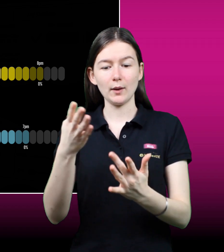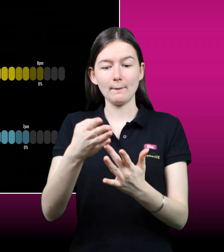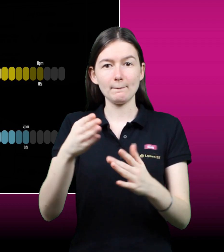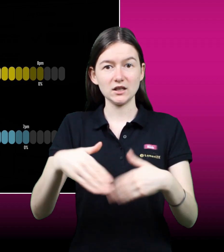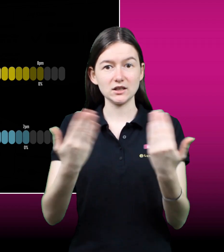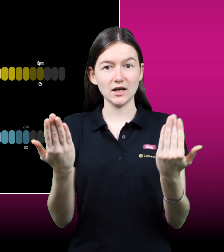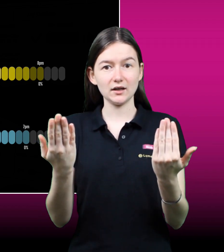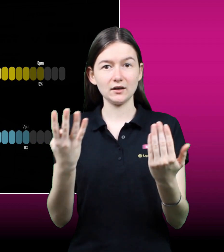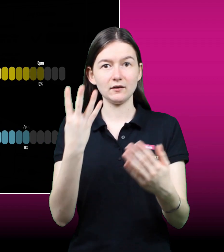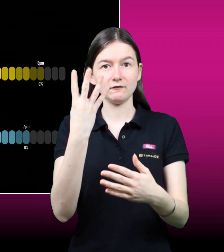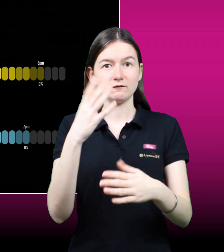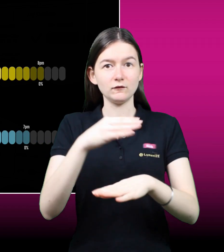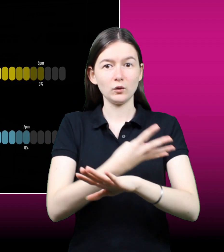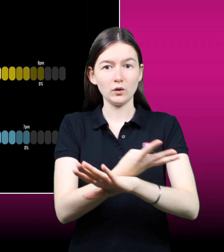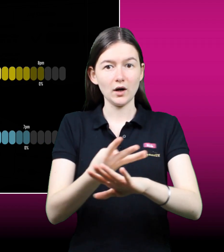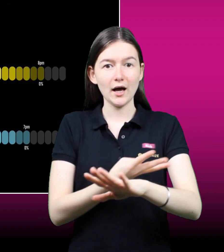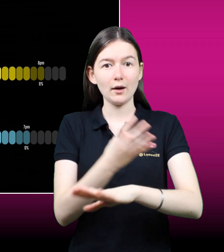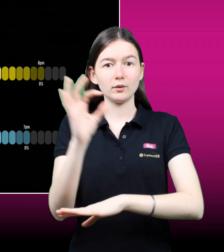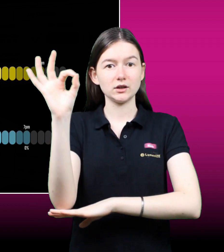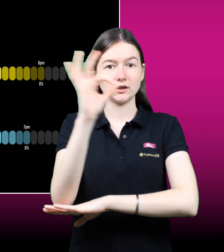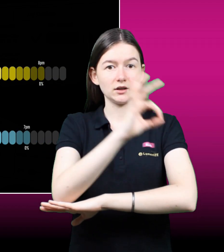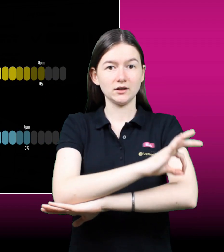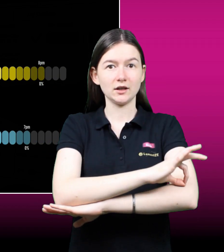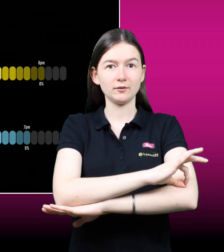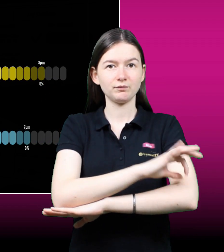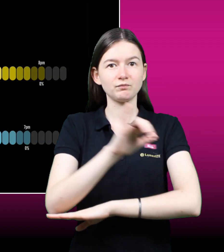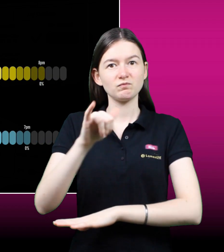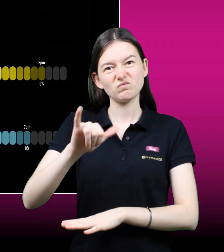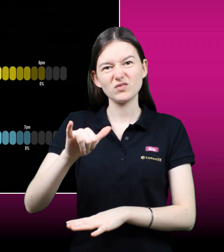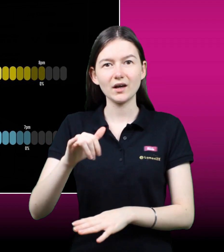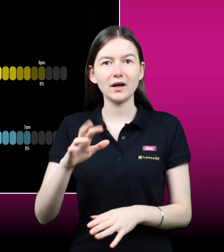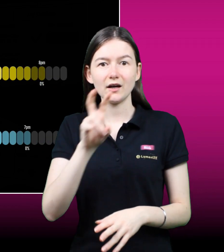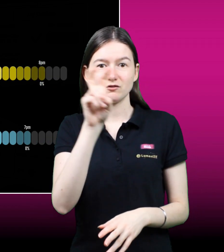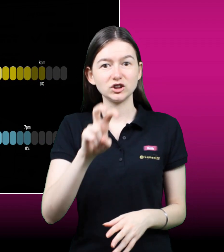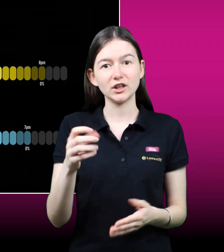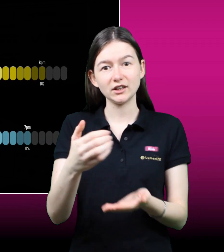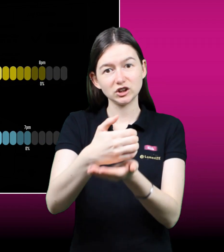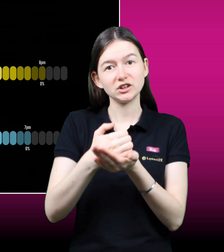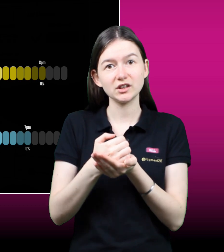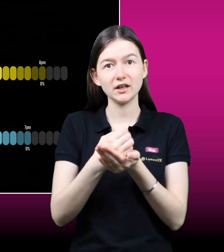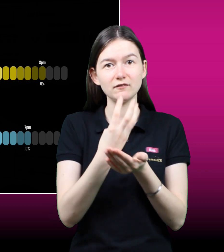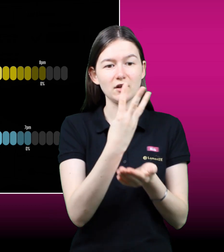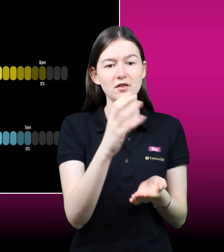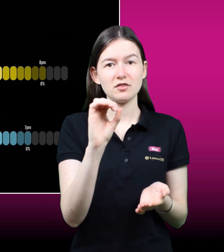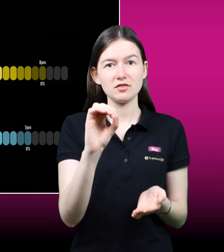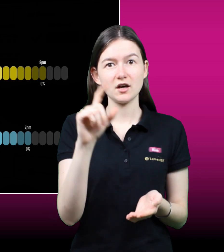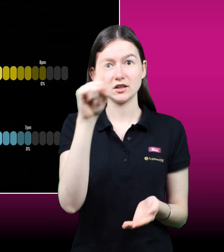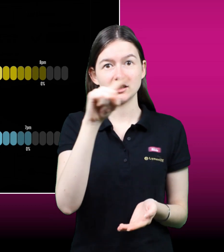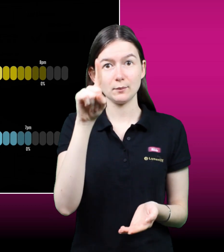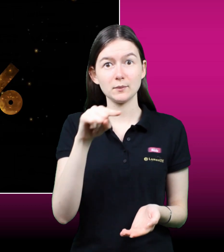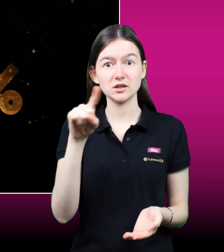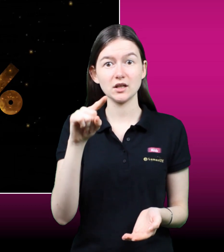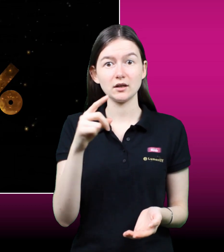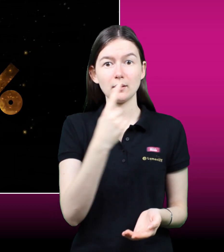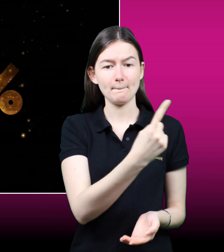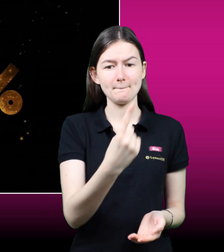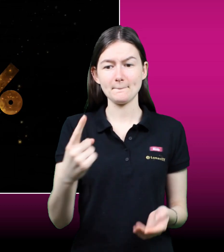four-hour full power basking period, and four-hour dusk, the average energy saving is a massive 30%